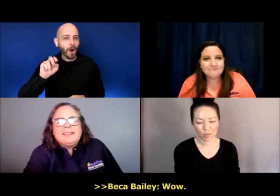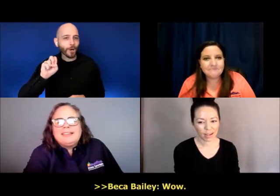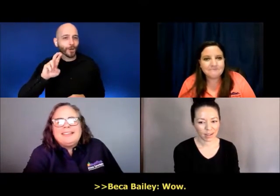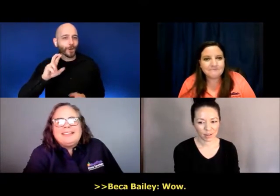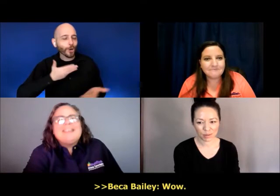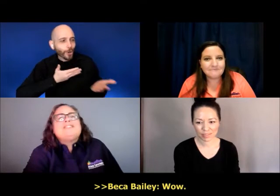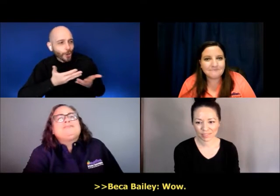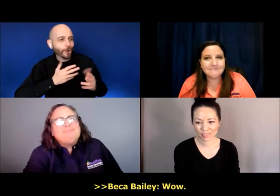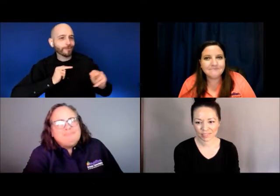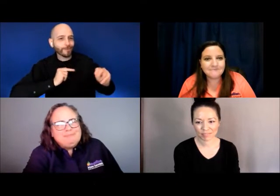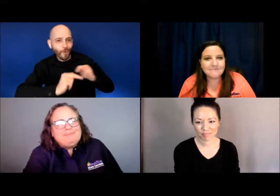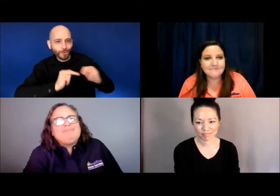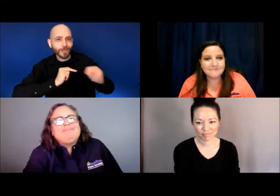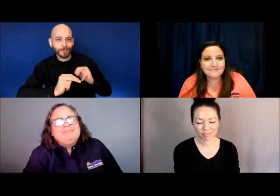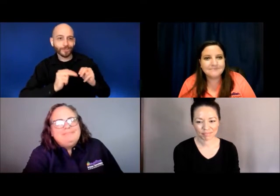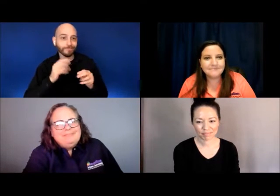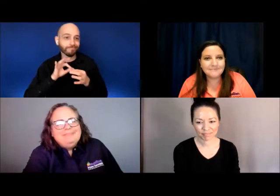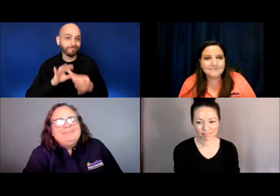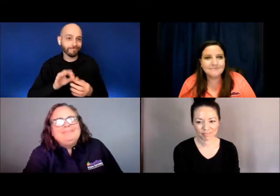Wow.